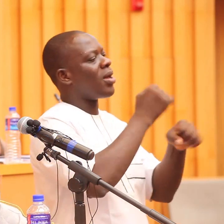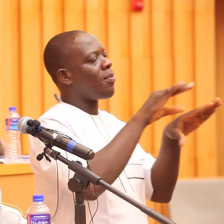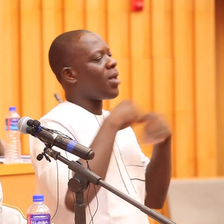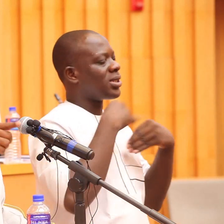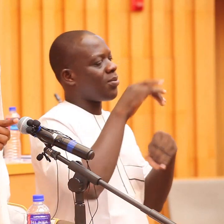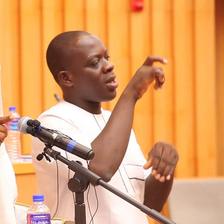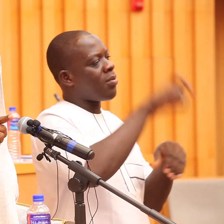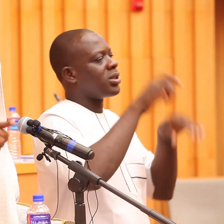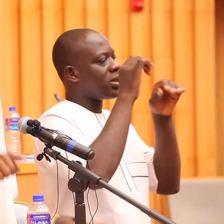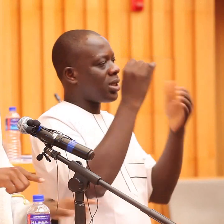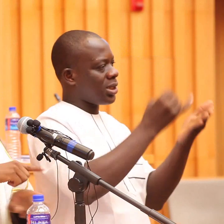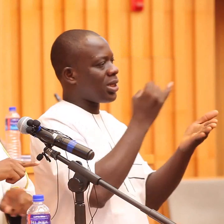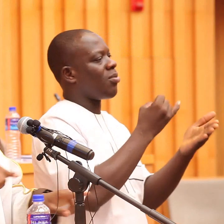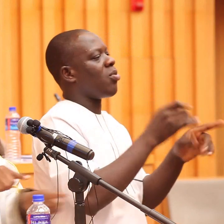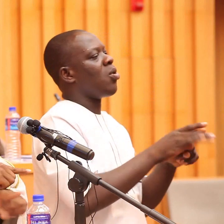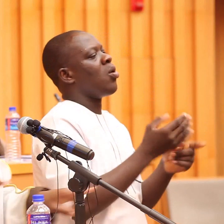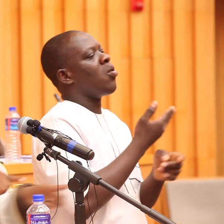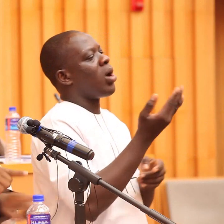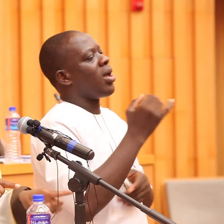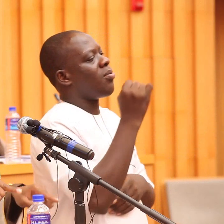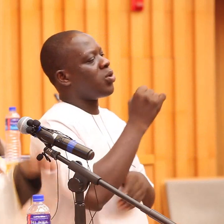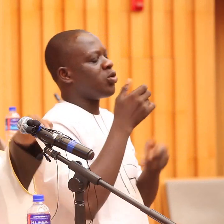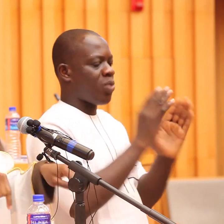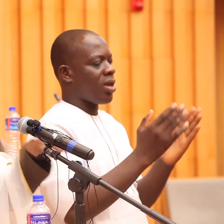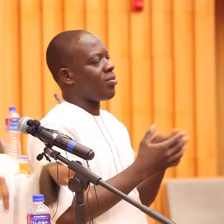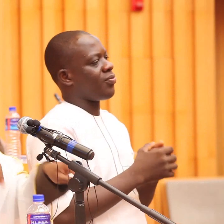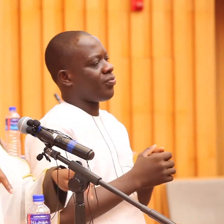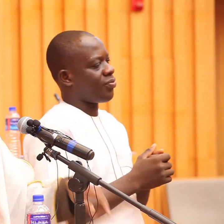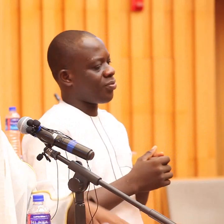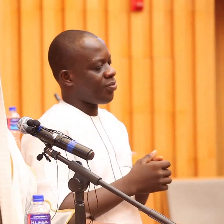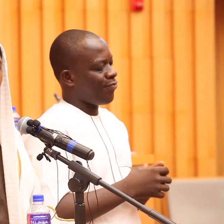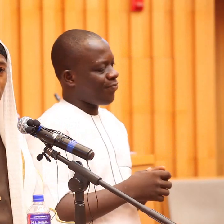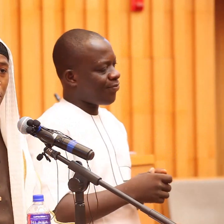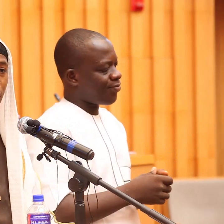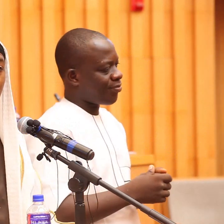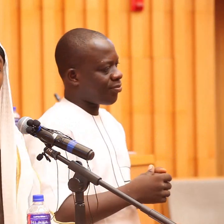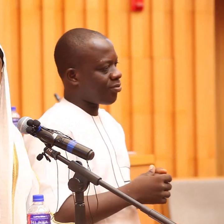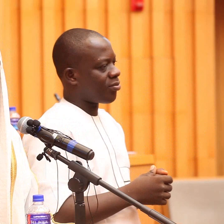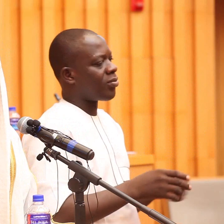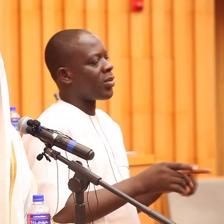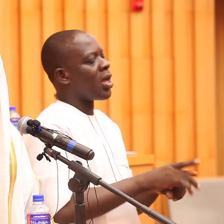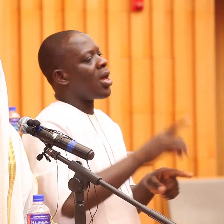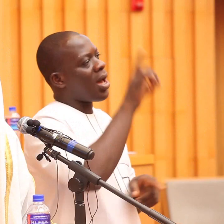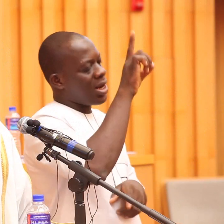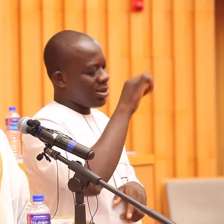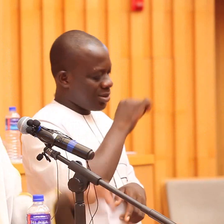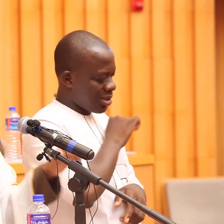in allaha la yughyru ma bi quwmi hatta yughyru ma bi anfusihim allaha